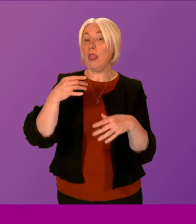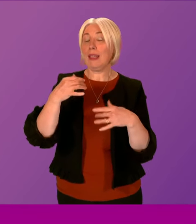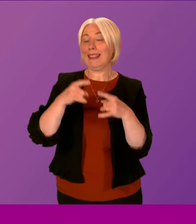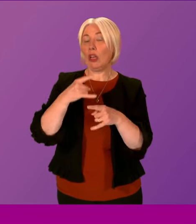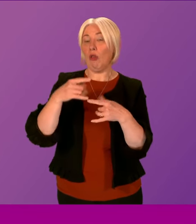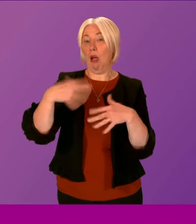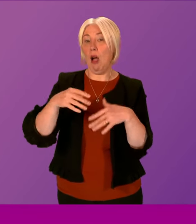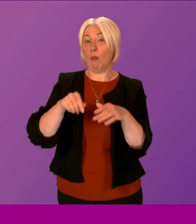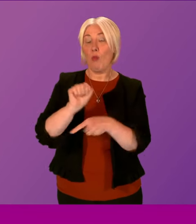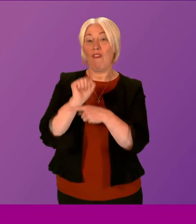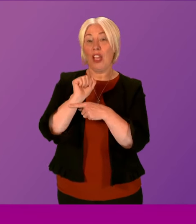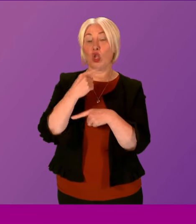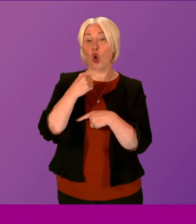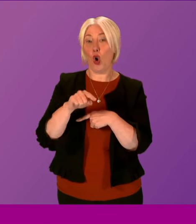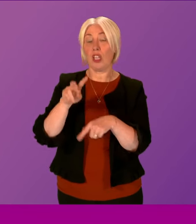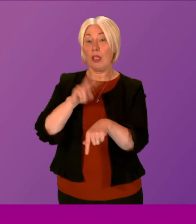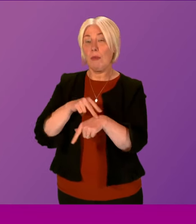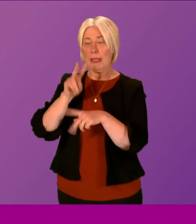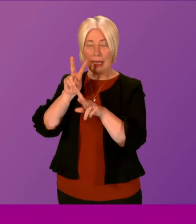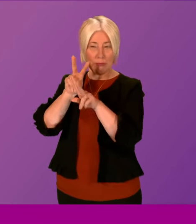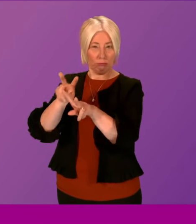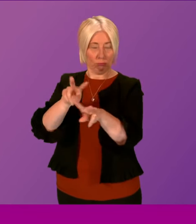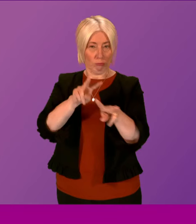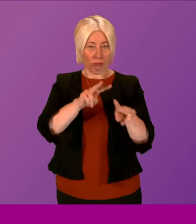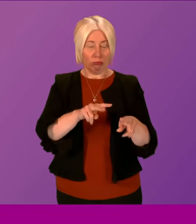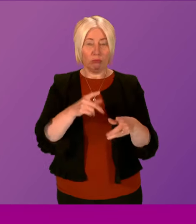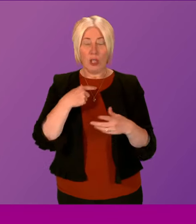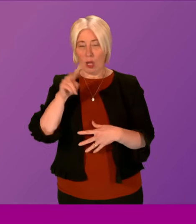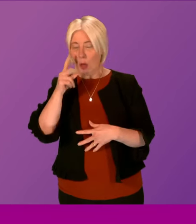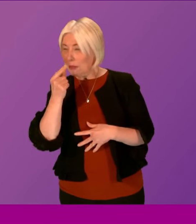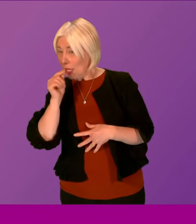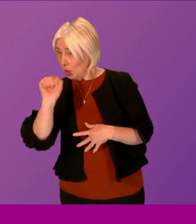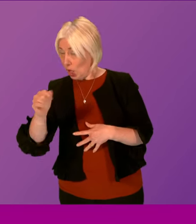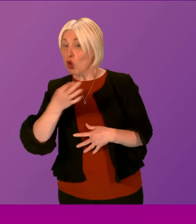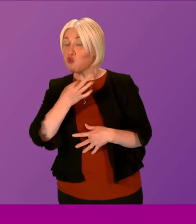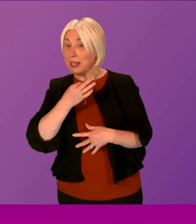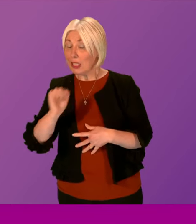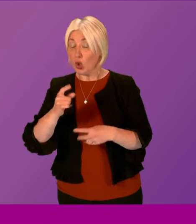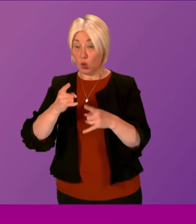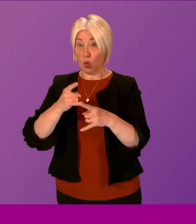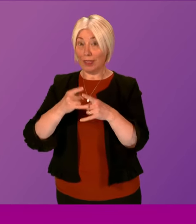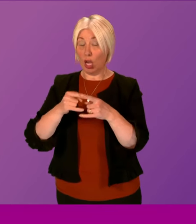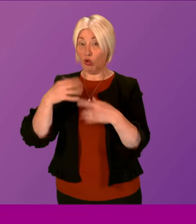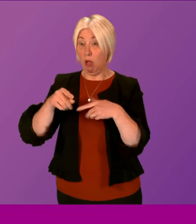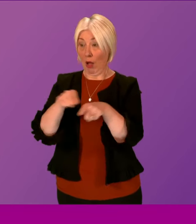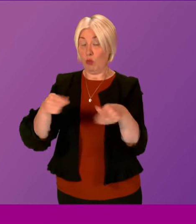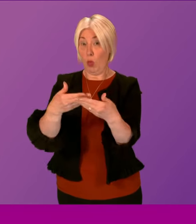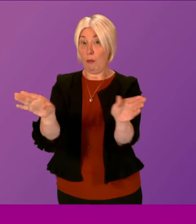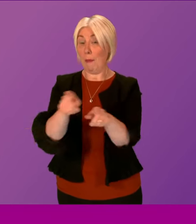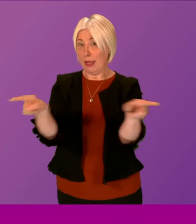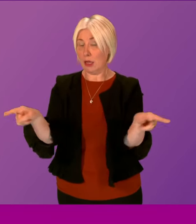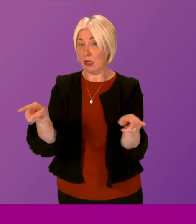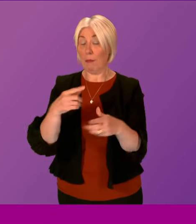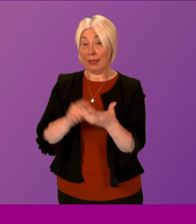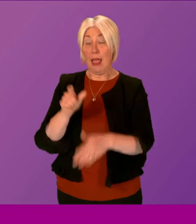courts for individuals convicted of sexual offending, where it's believed that they do pose a risk of sexual harm to the public, where granted the